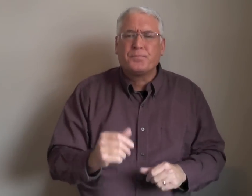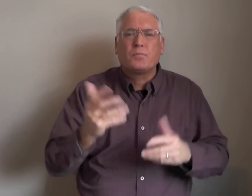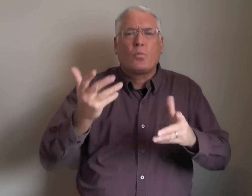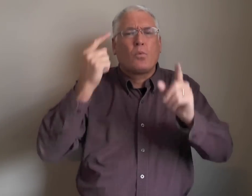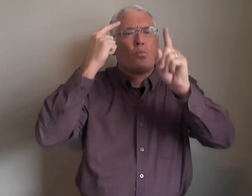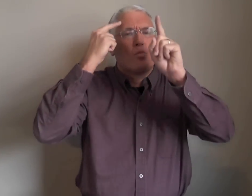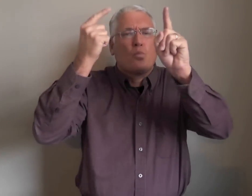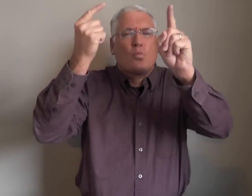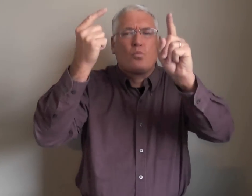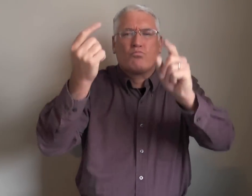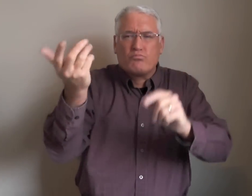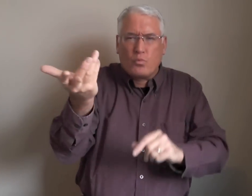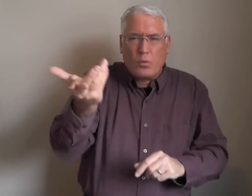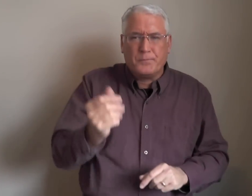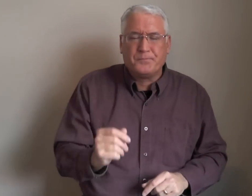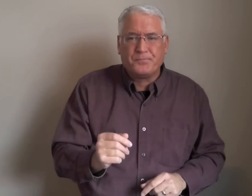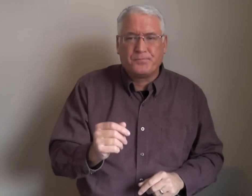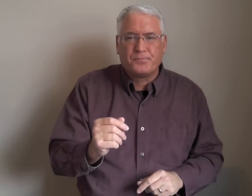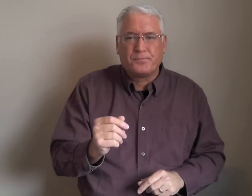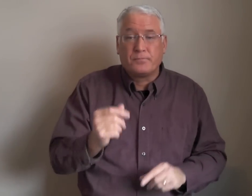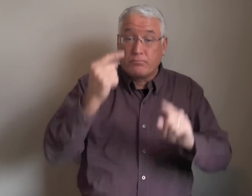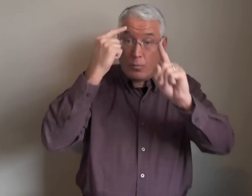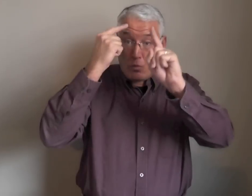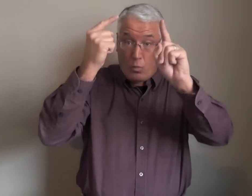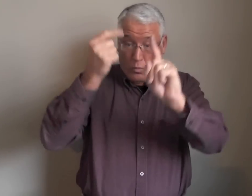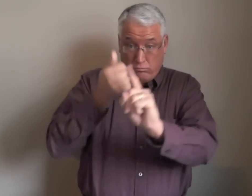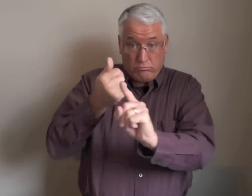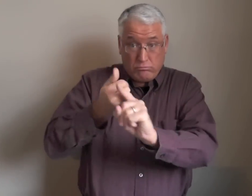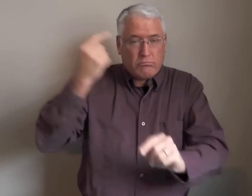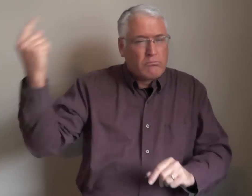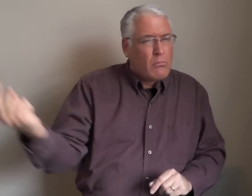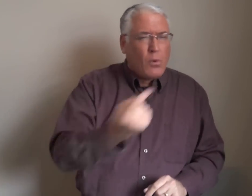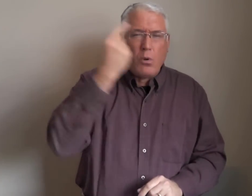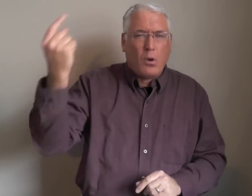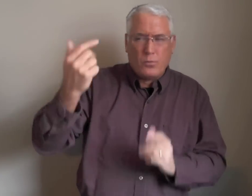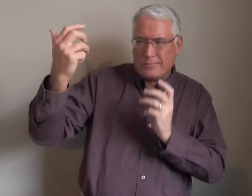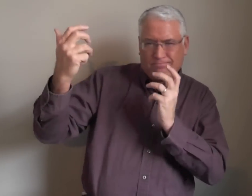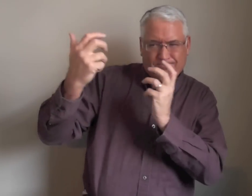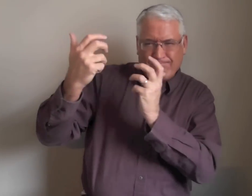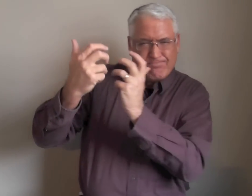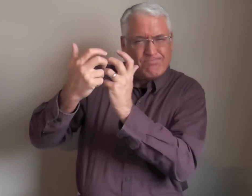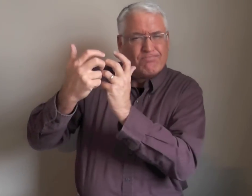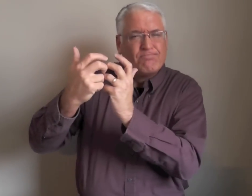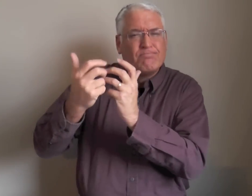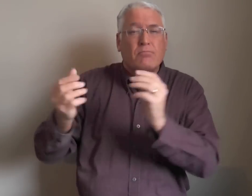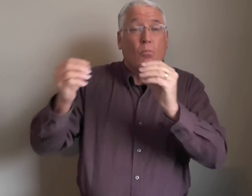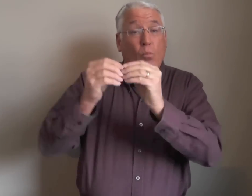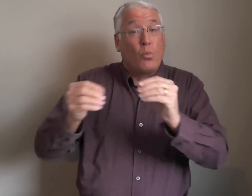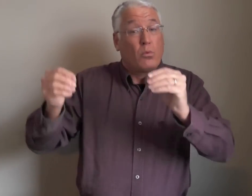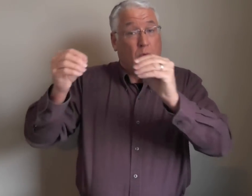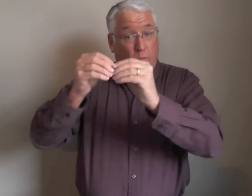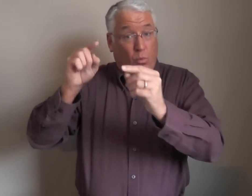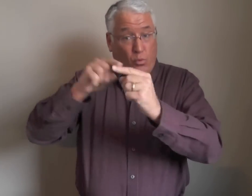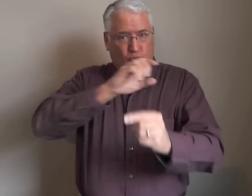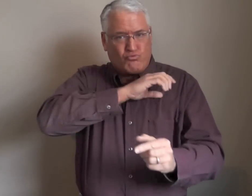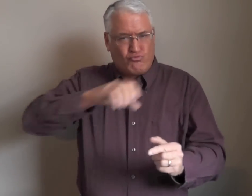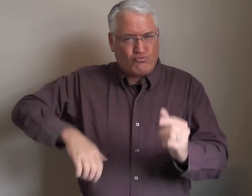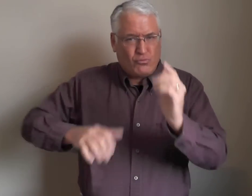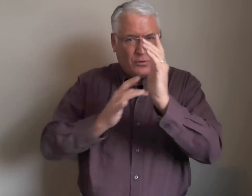What is the goal? Well, the goal is always to become more and